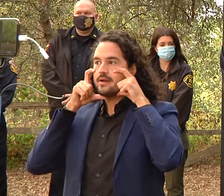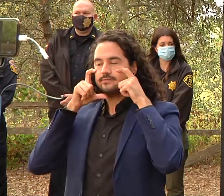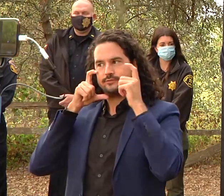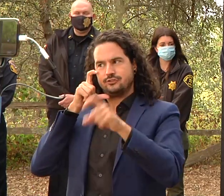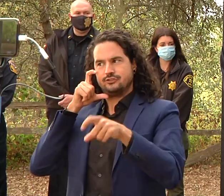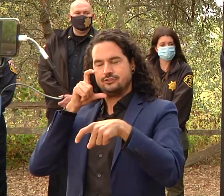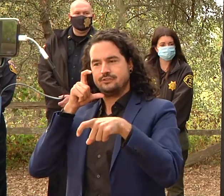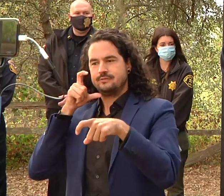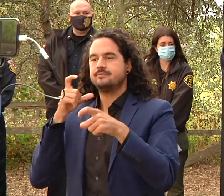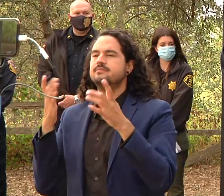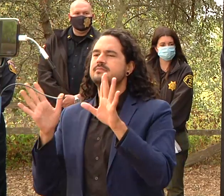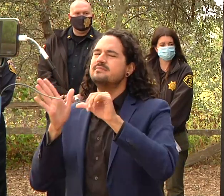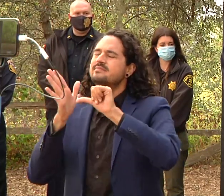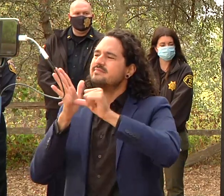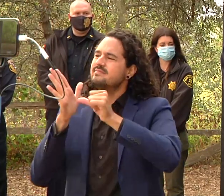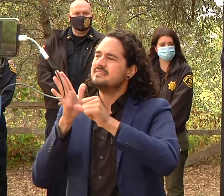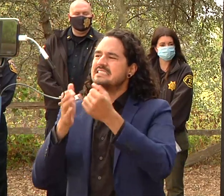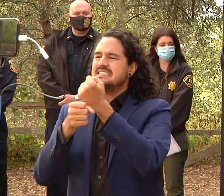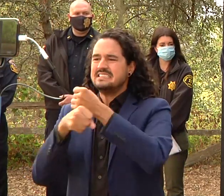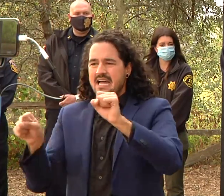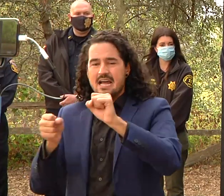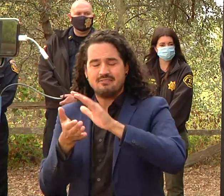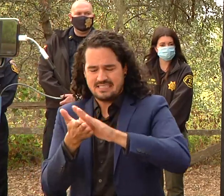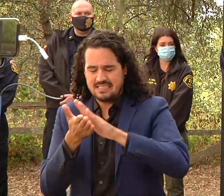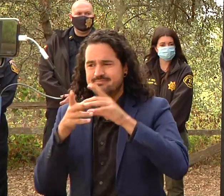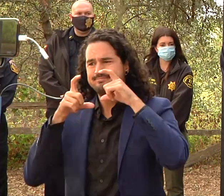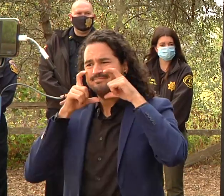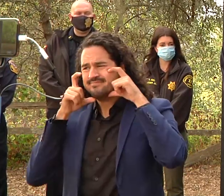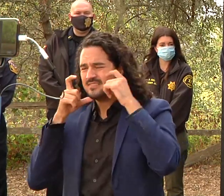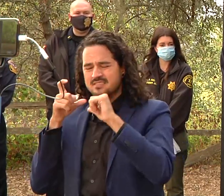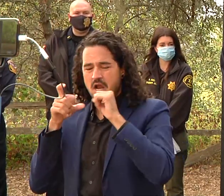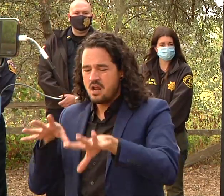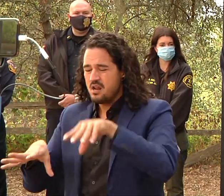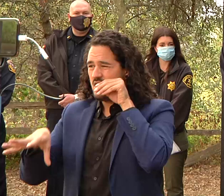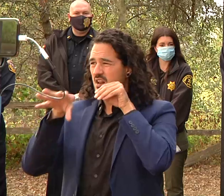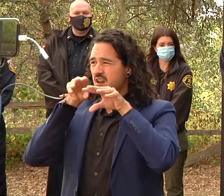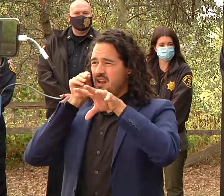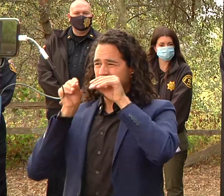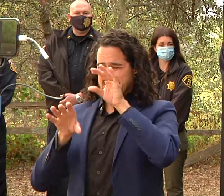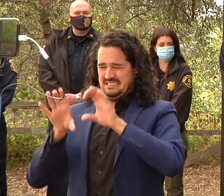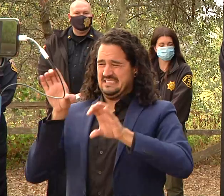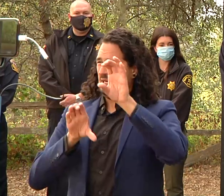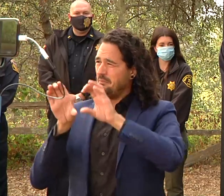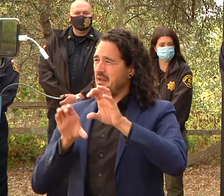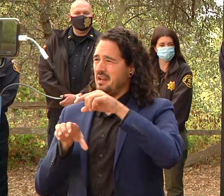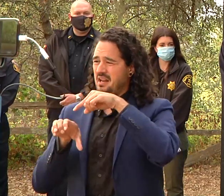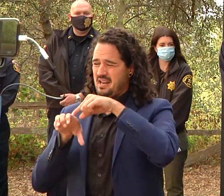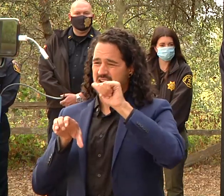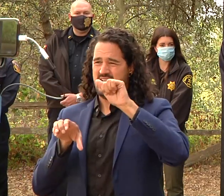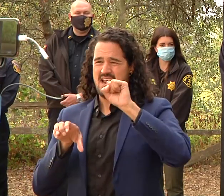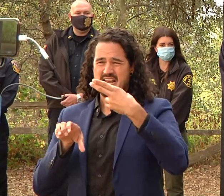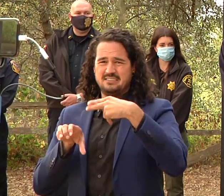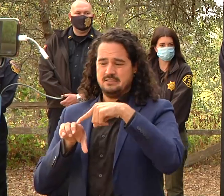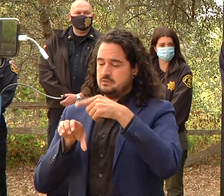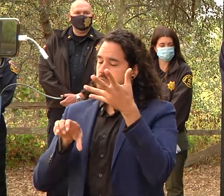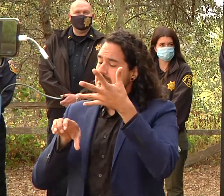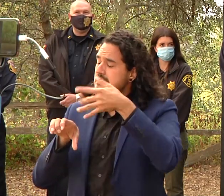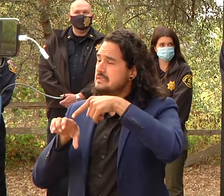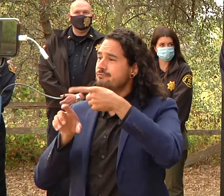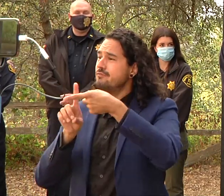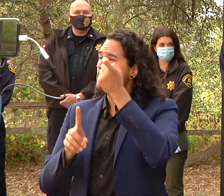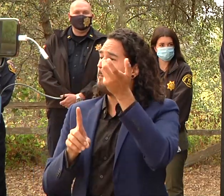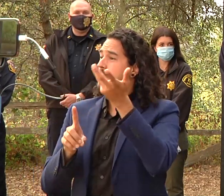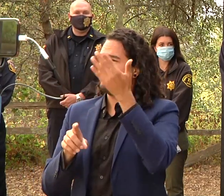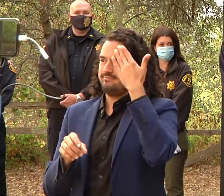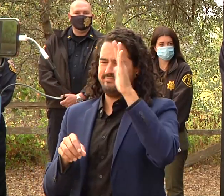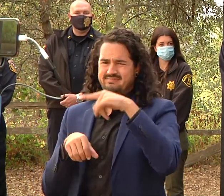safe as possible because there there is a lot of stuff that was put in the atmosphere that we really don't know what exactly it was and uh it is just a nature of these kind of